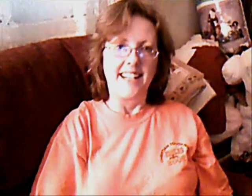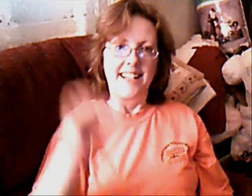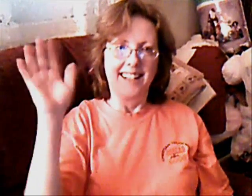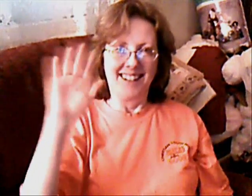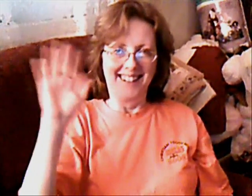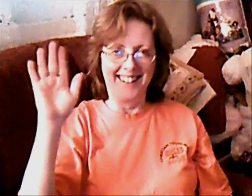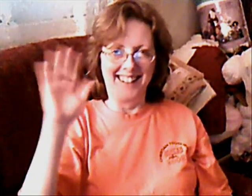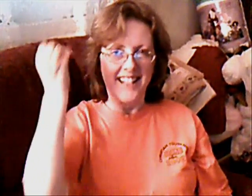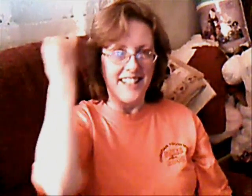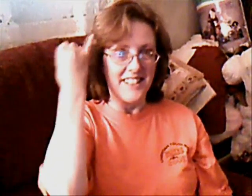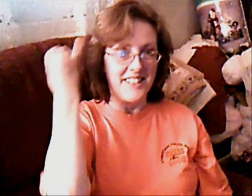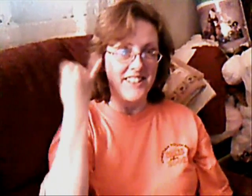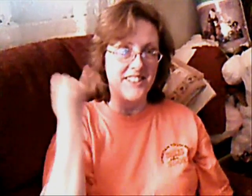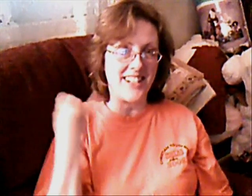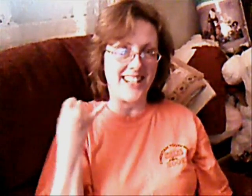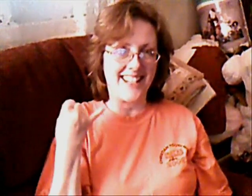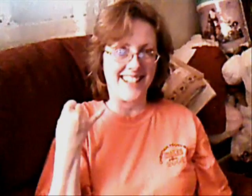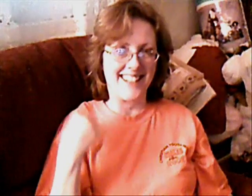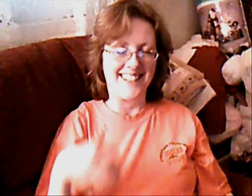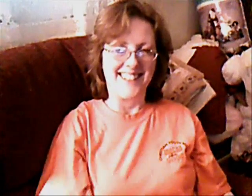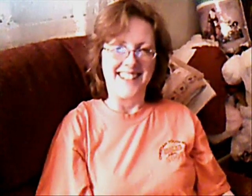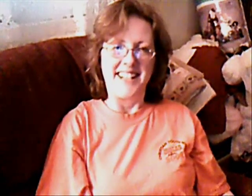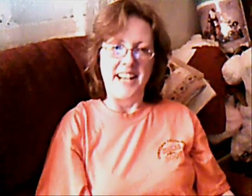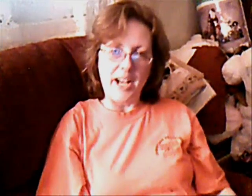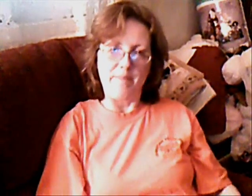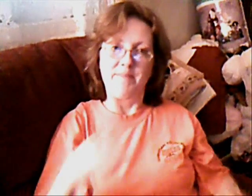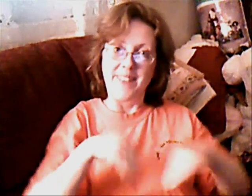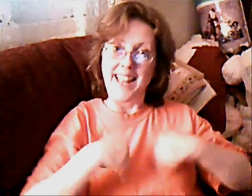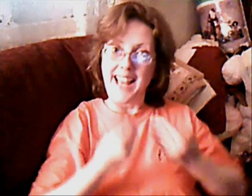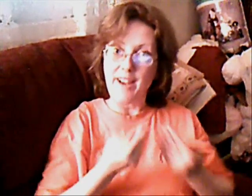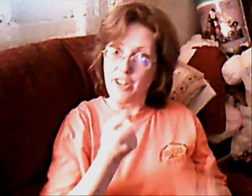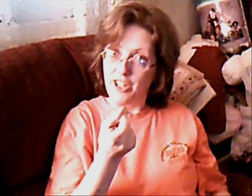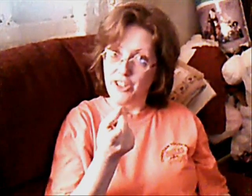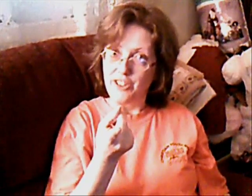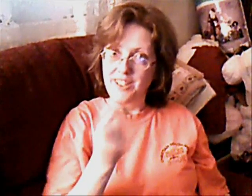Oh, Lord, my God,